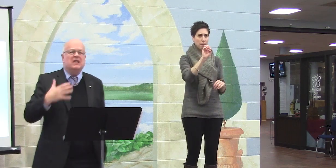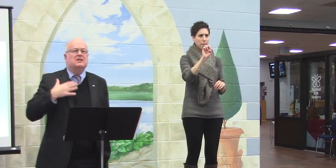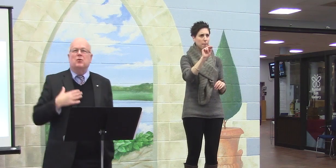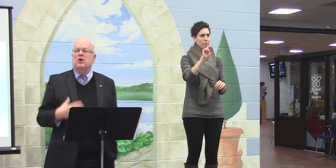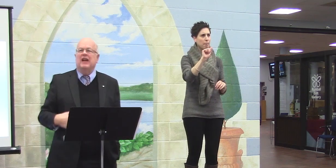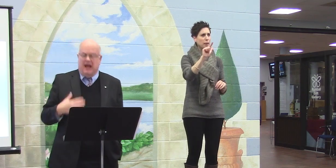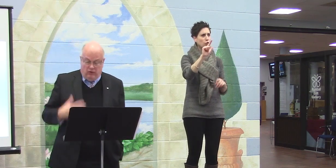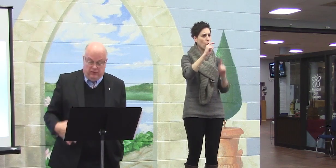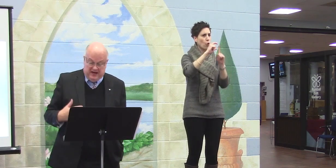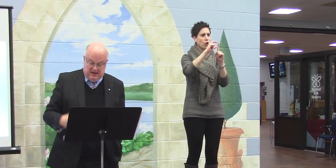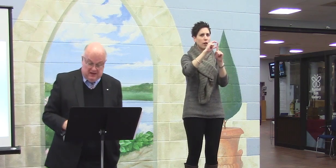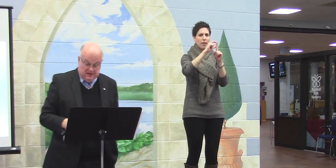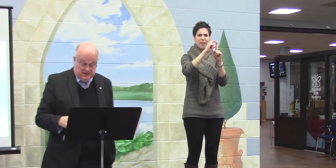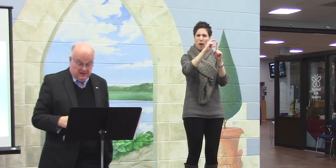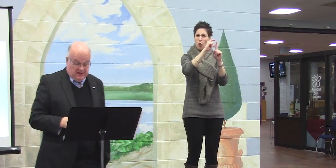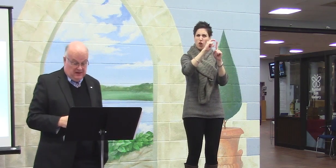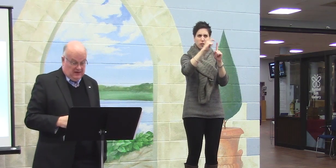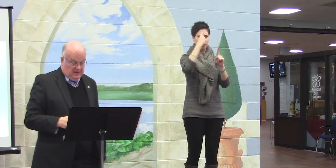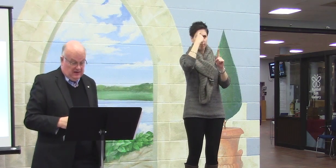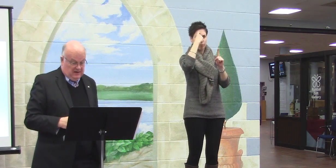What does the word health mean?